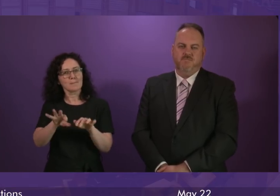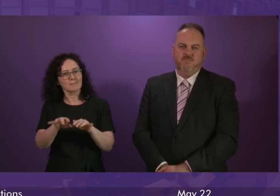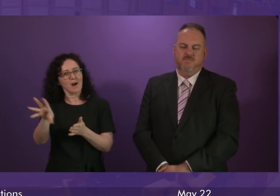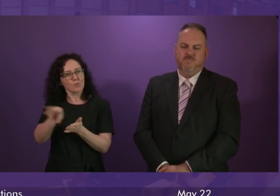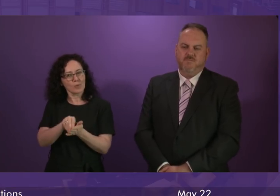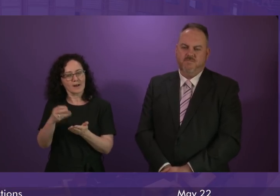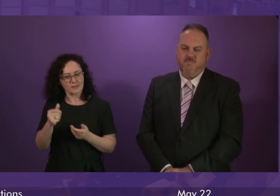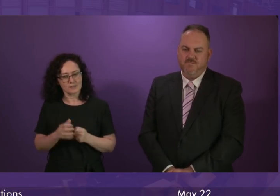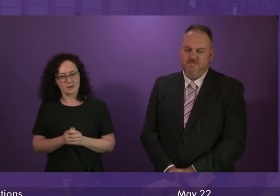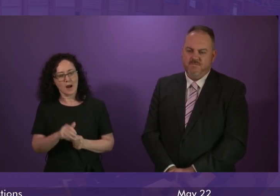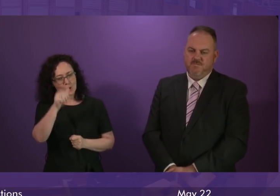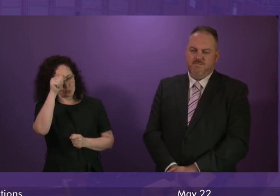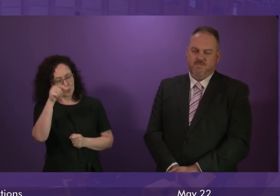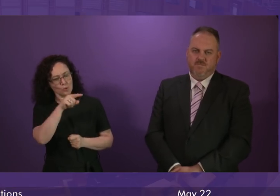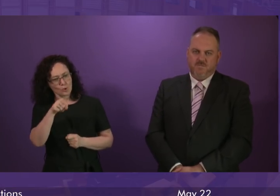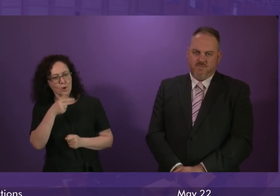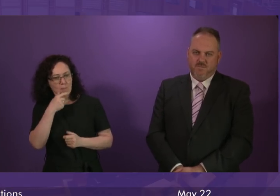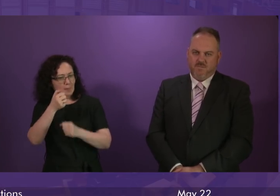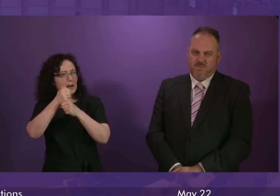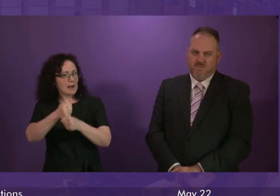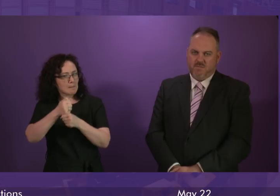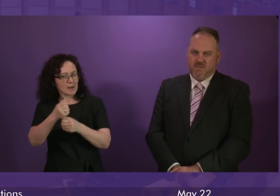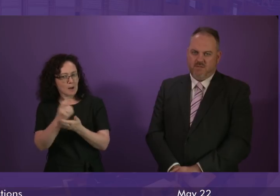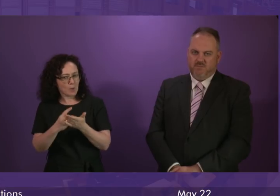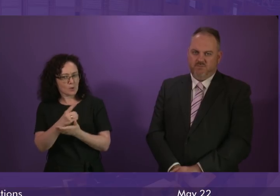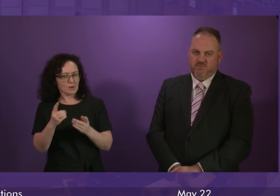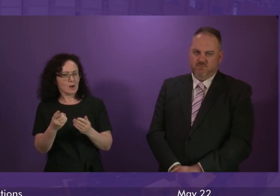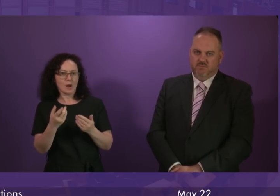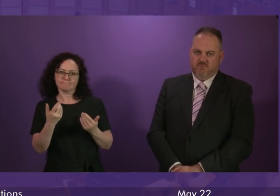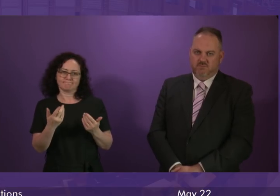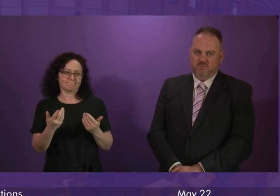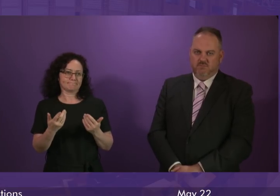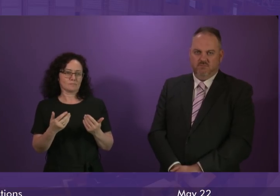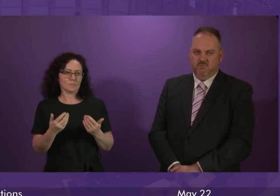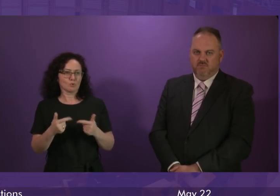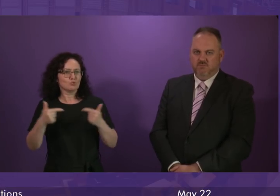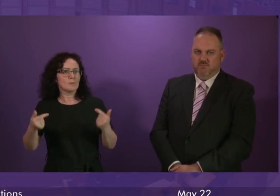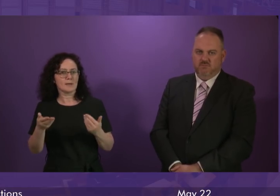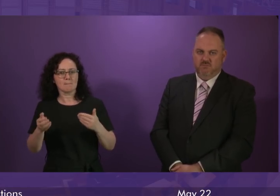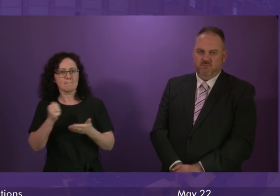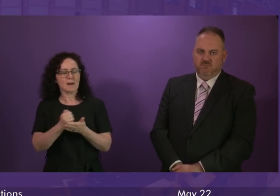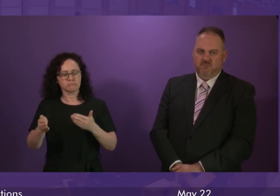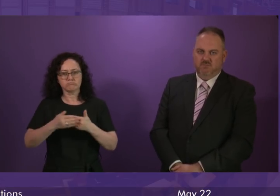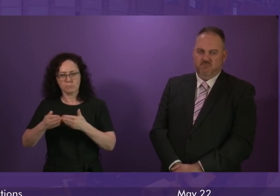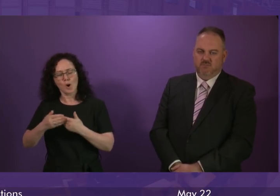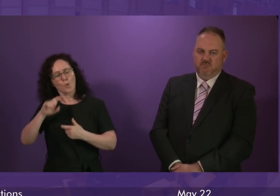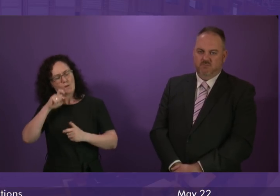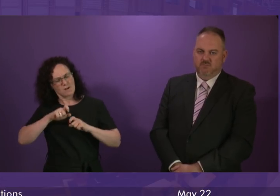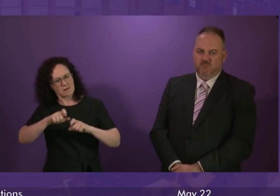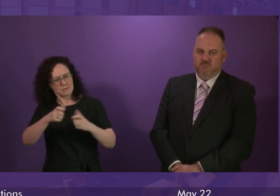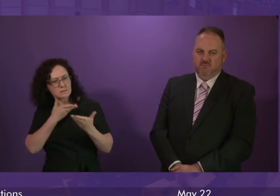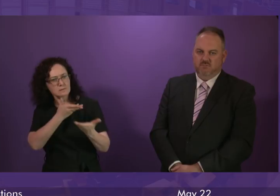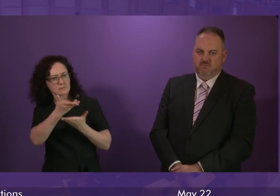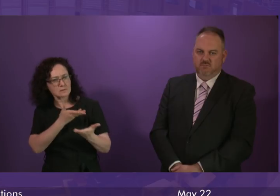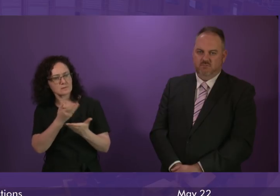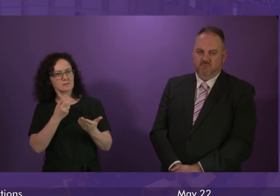and his MP colleague, David Linden, are campaigning on these bank closures, and I wish them well with that. So we will continue to have these conversations with